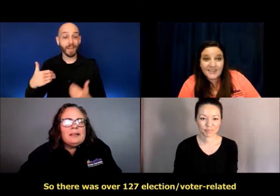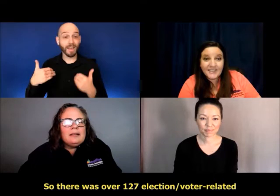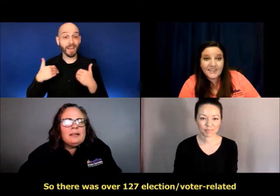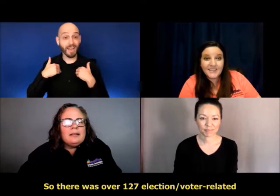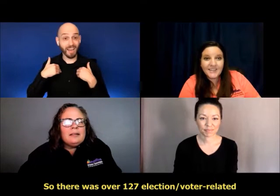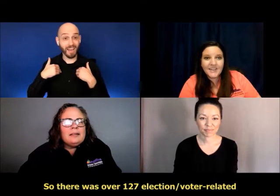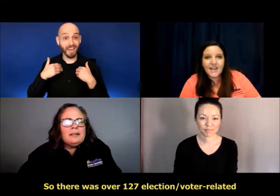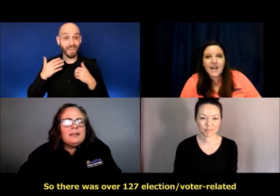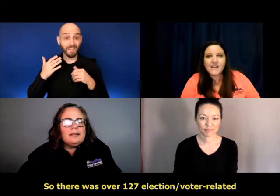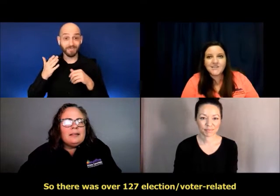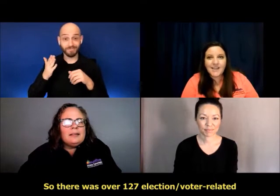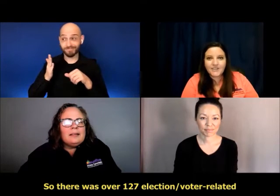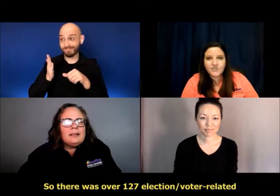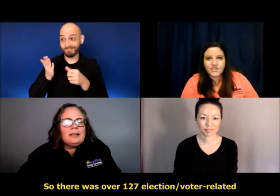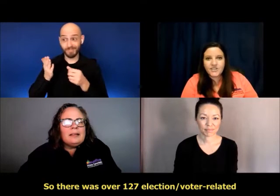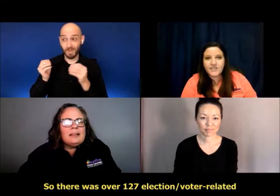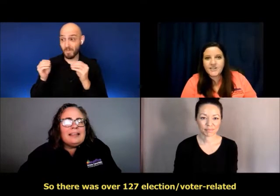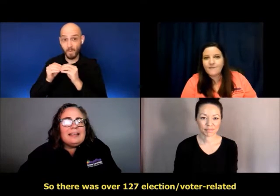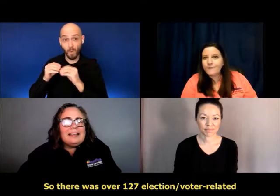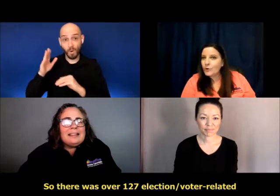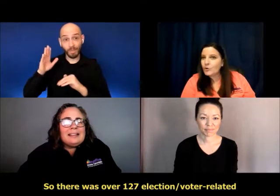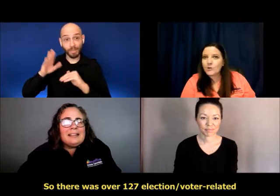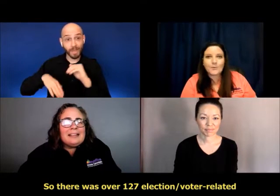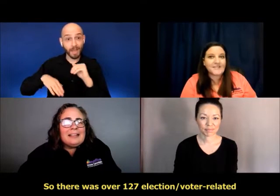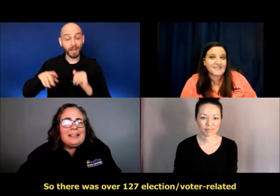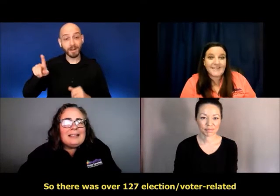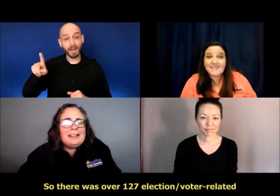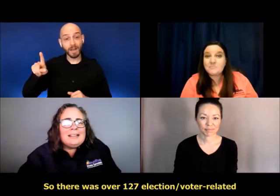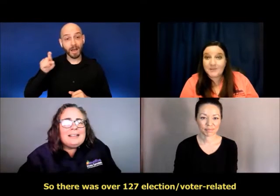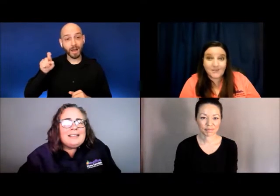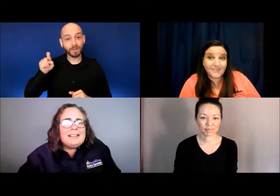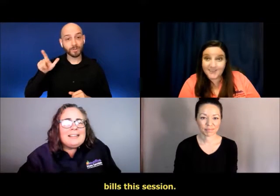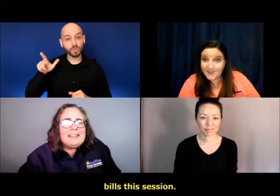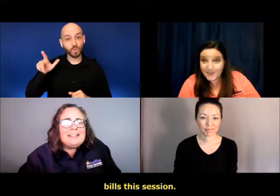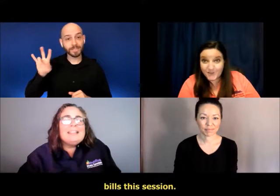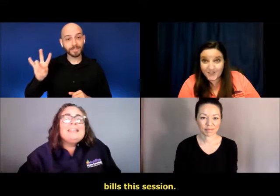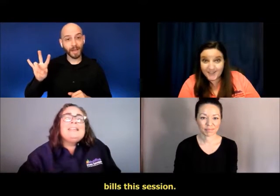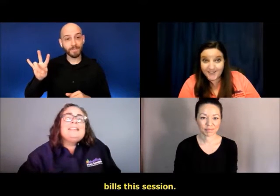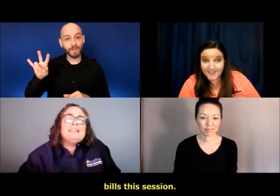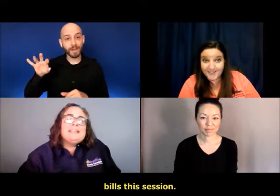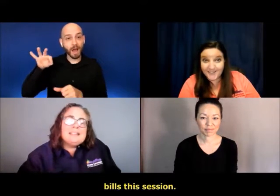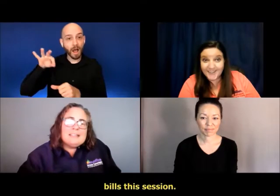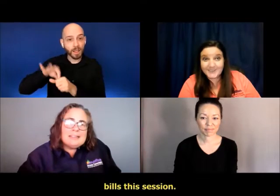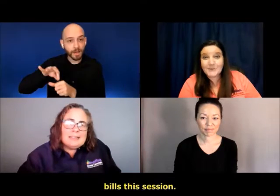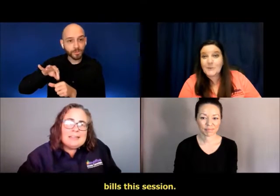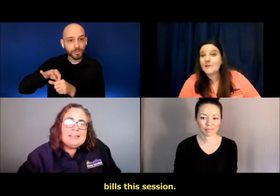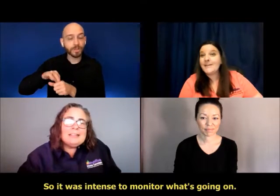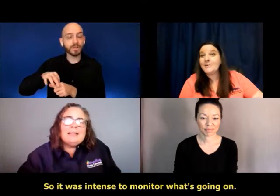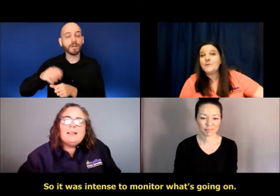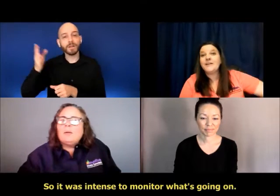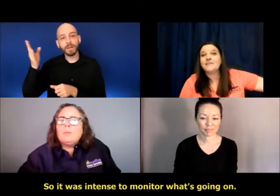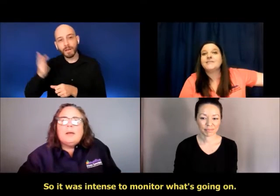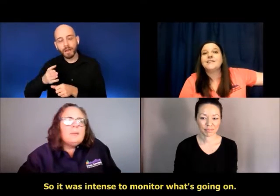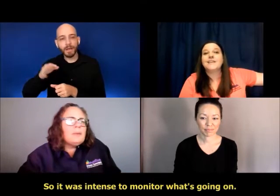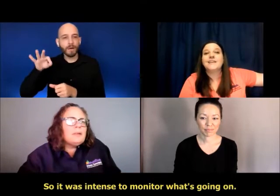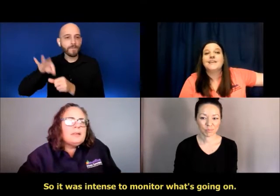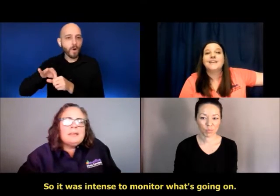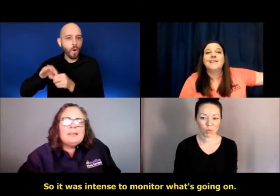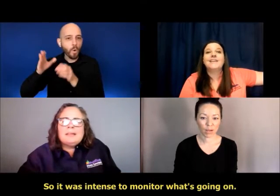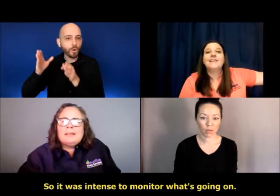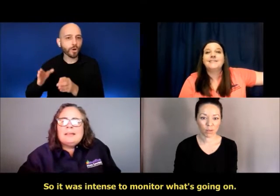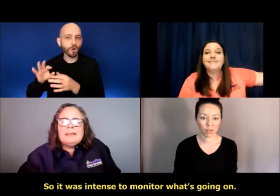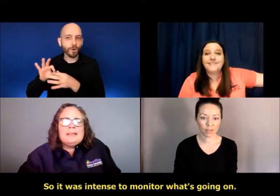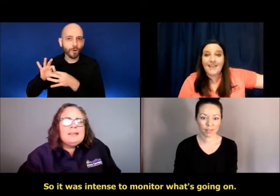election voter related bills this session. So it was